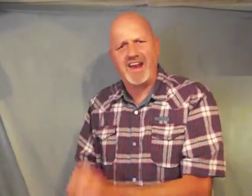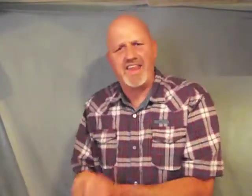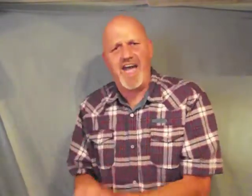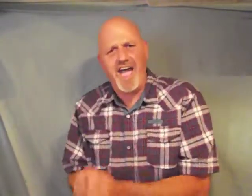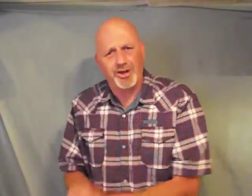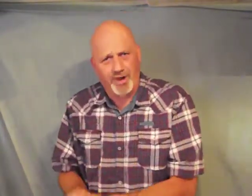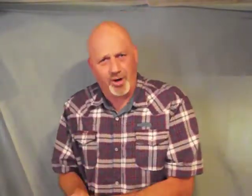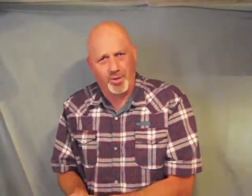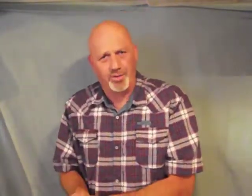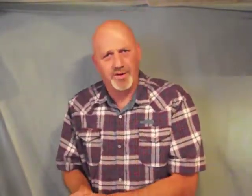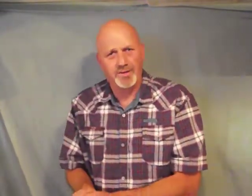of the household